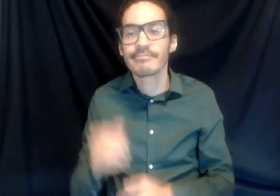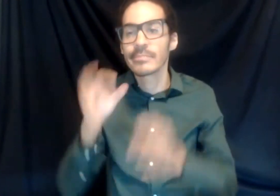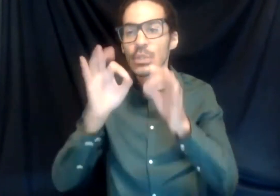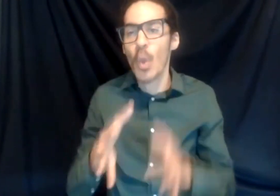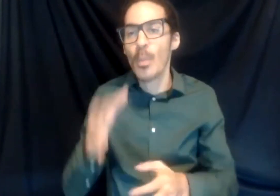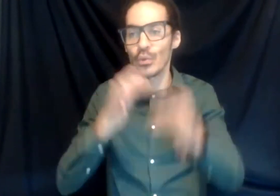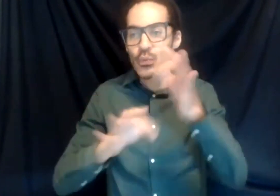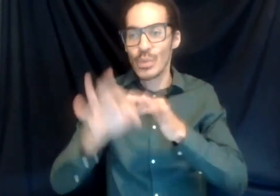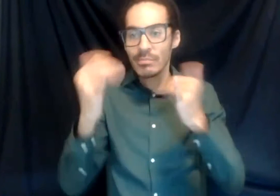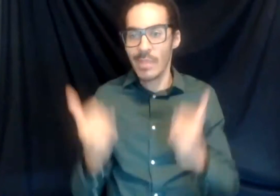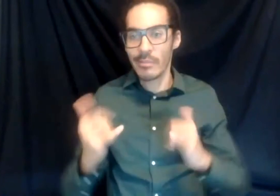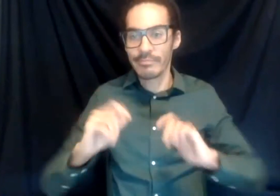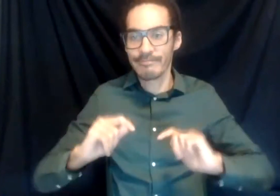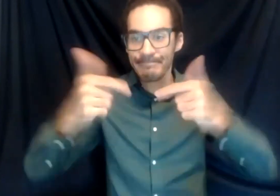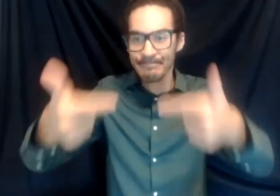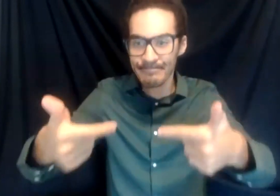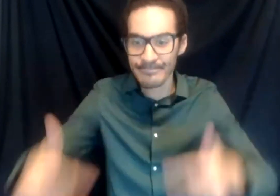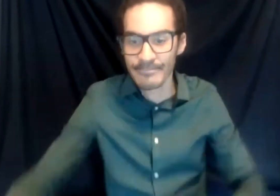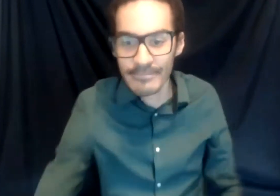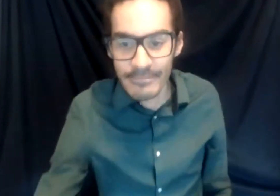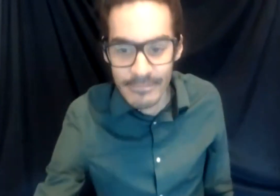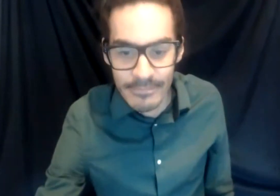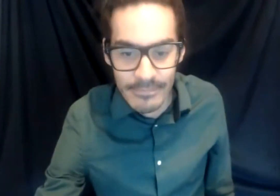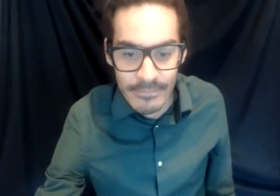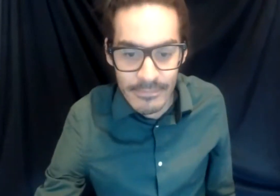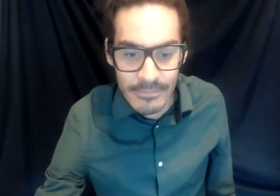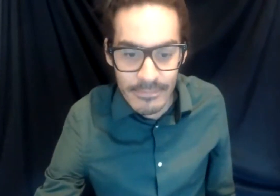partly what Pamela, Pam is asking. And if not, Pam, please clarify.